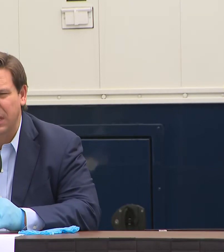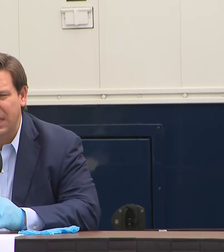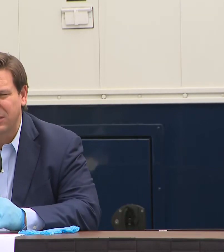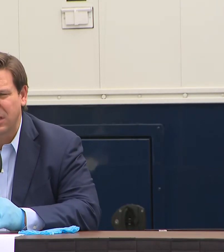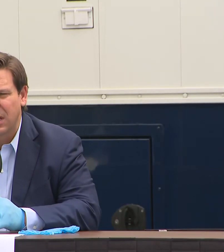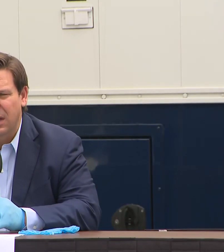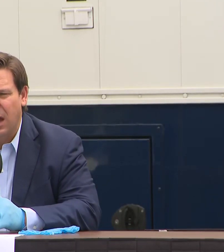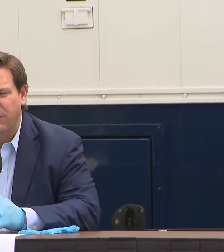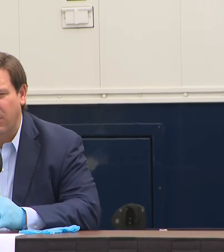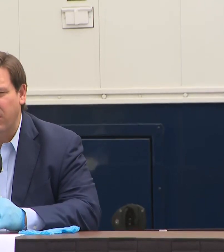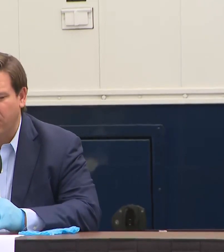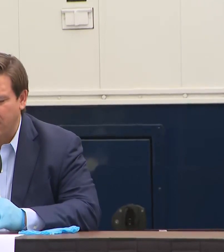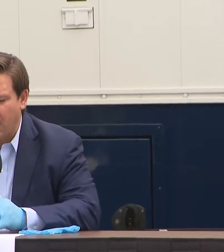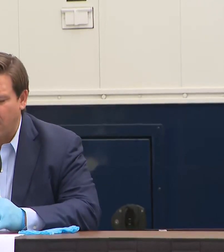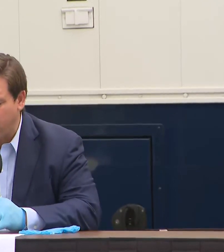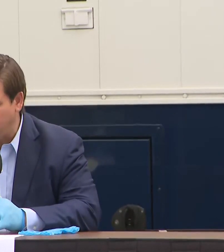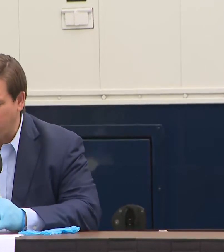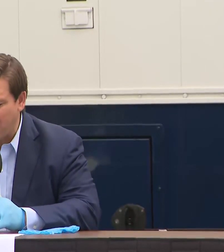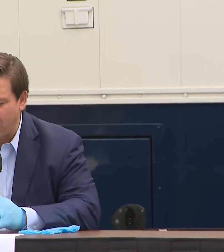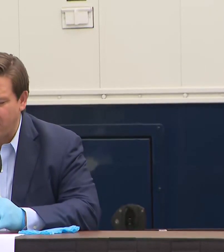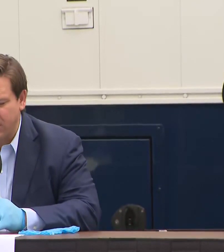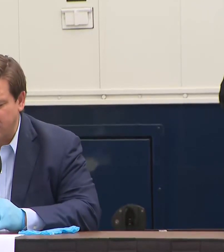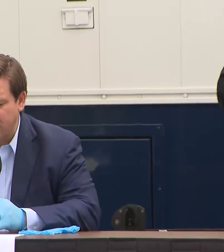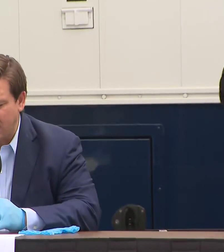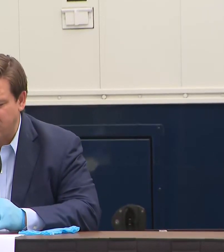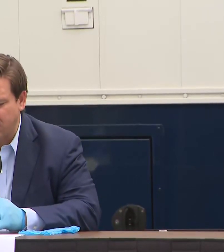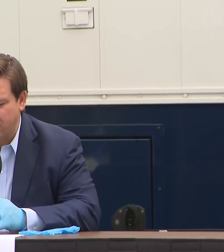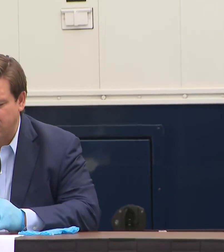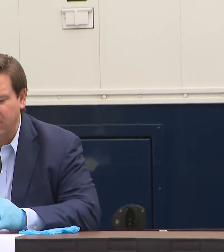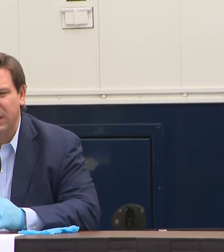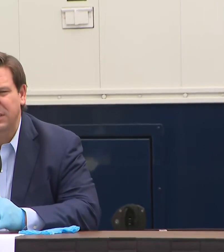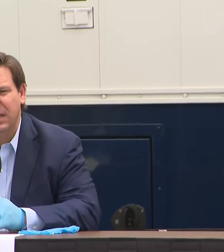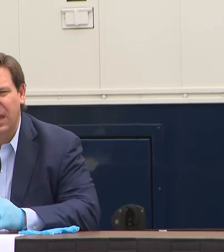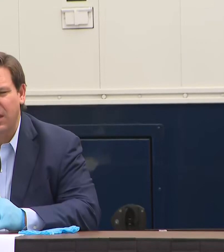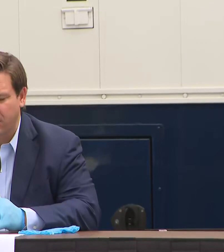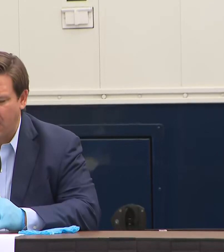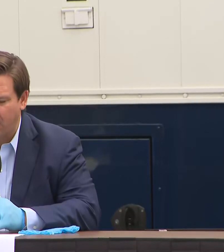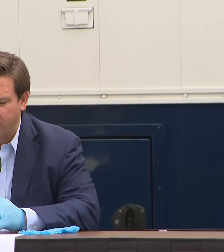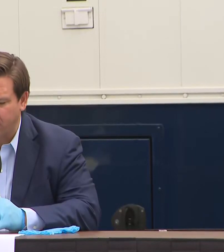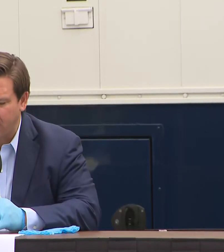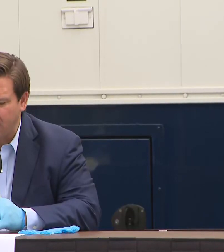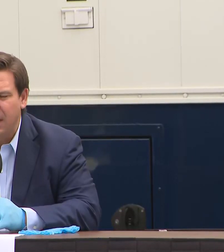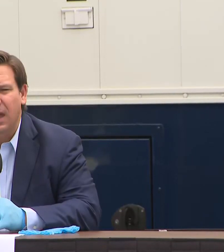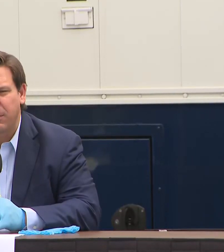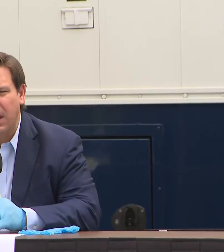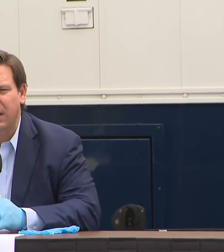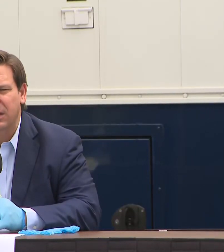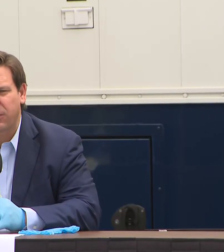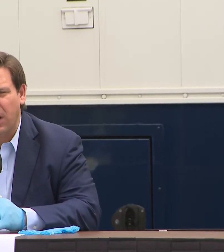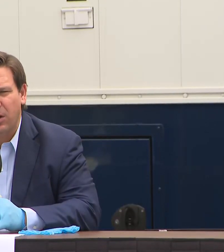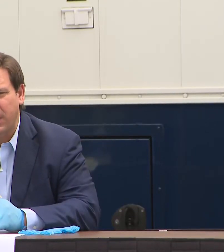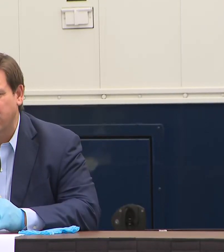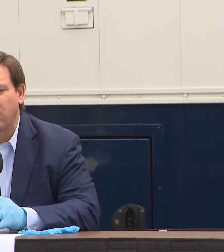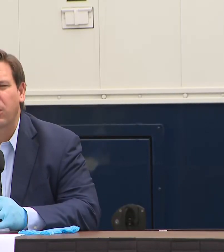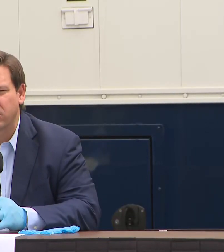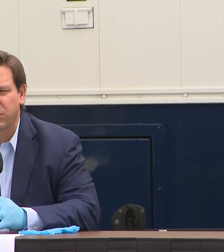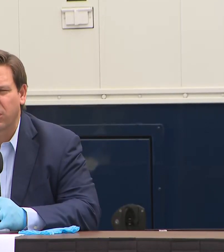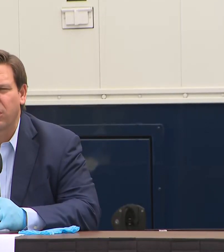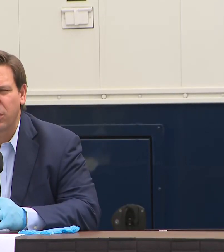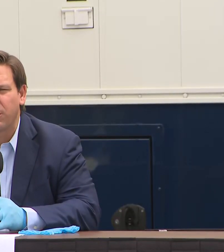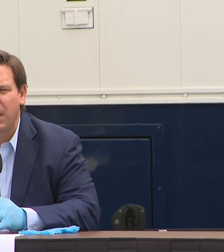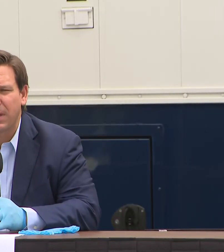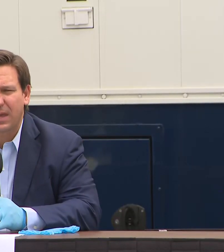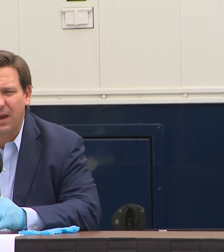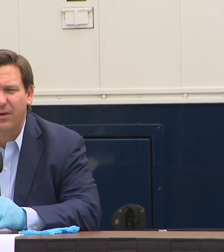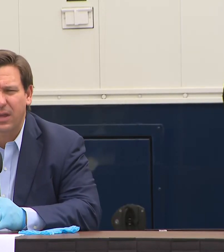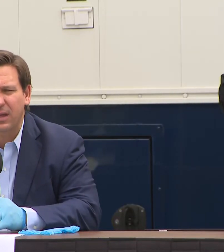additional needs. Very early on we prohibited visitation of facilities that cater to elderly and medically frail because we weren't